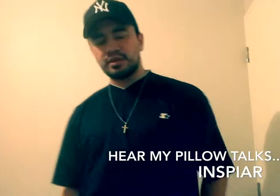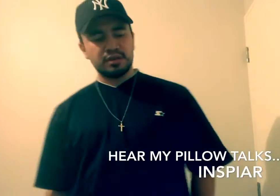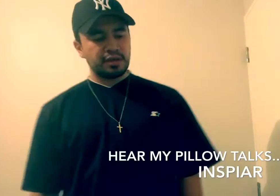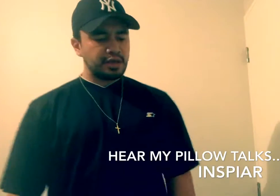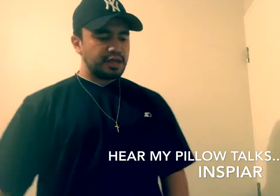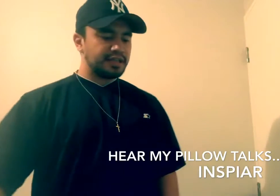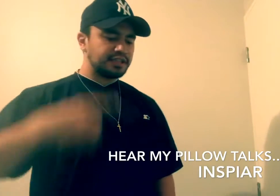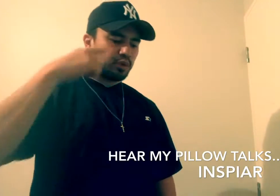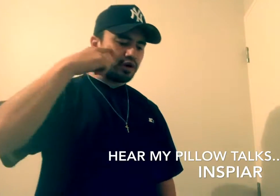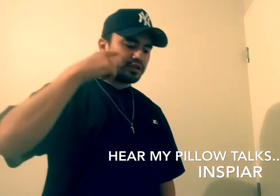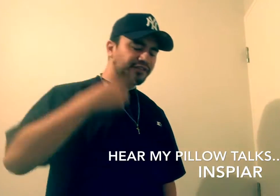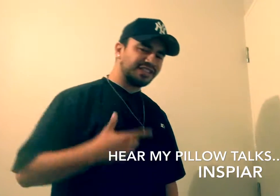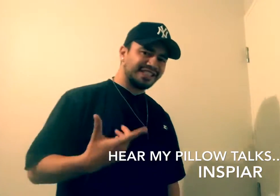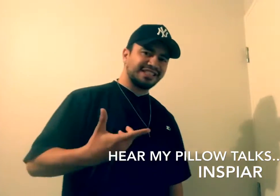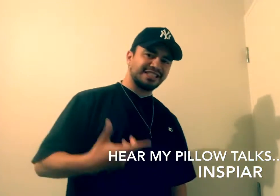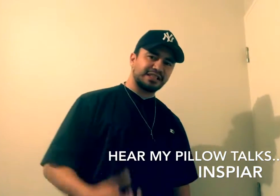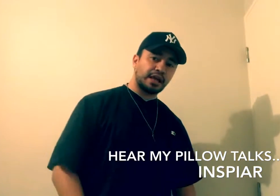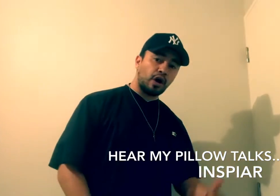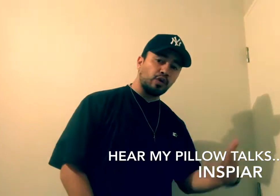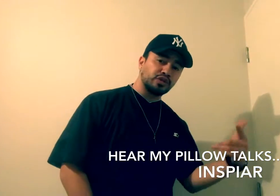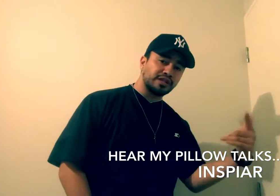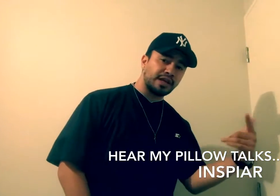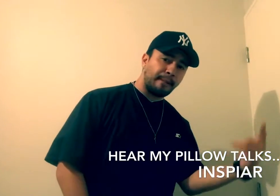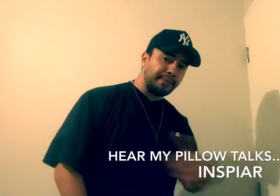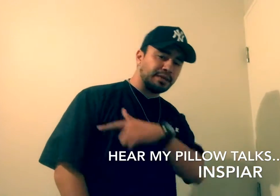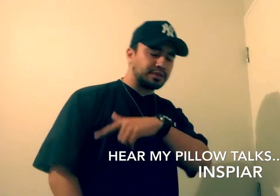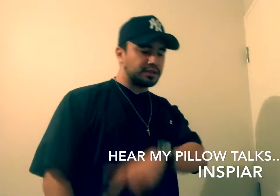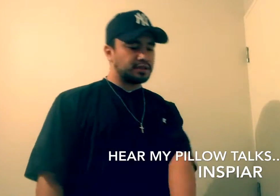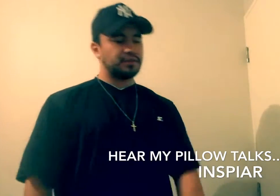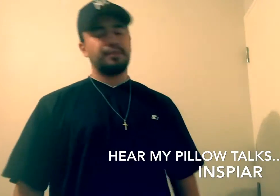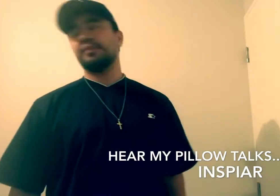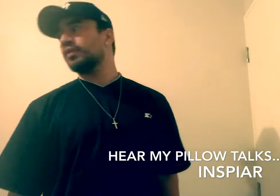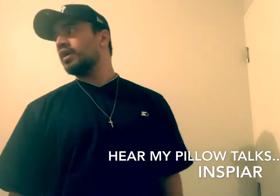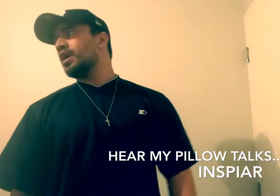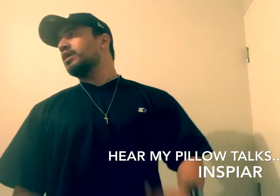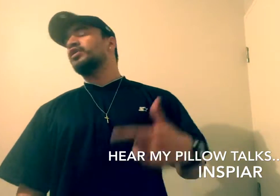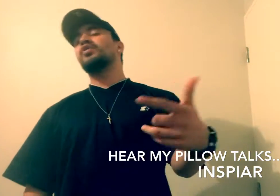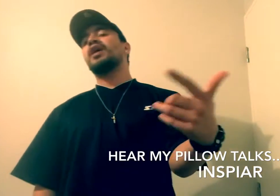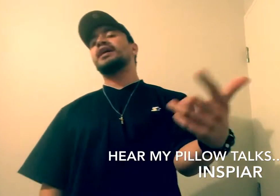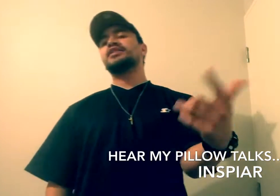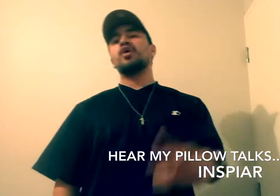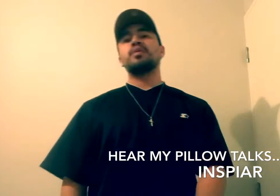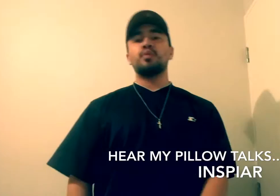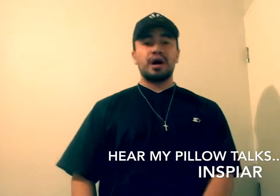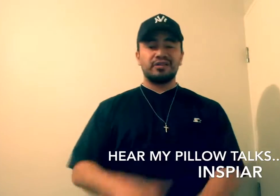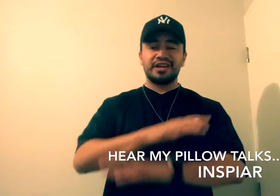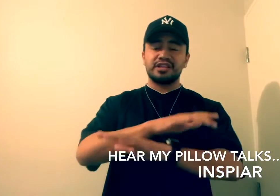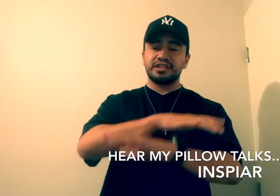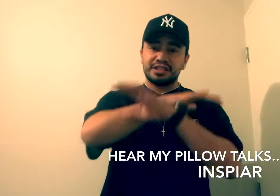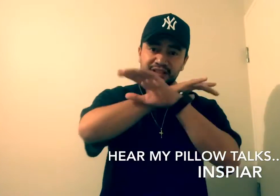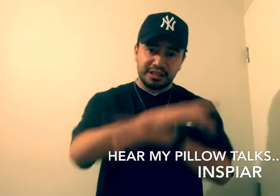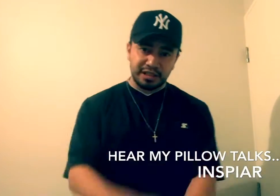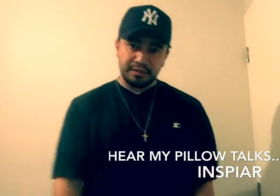Hear these words of existence like ultrasound at beeps New eyes open while another shuts to sleep